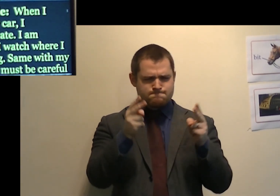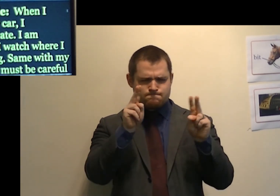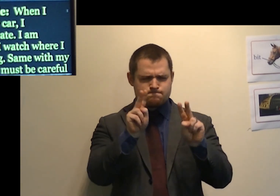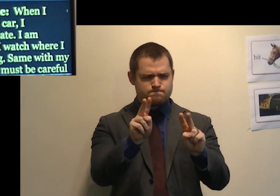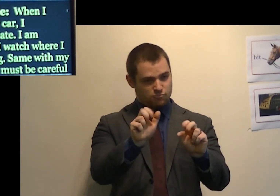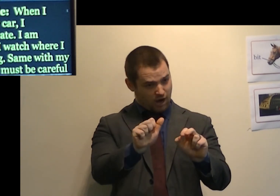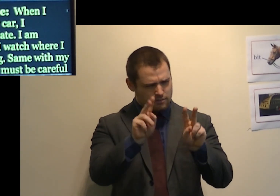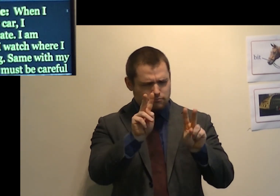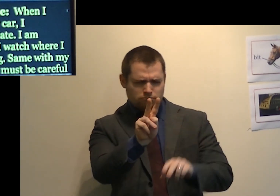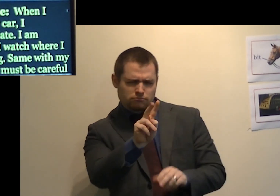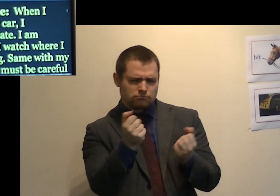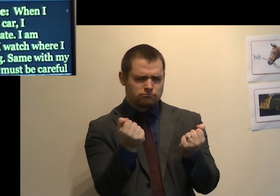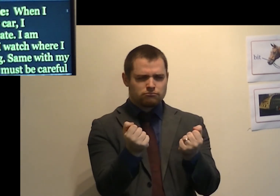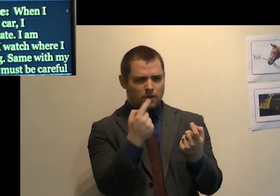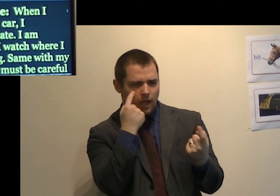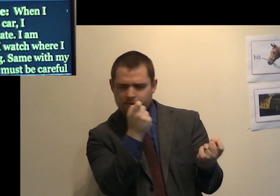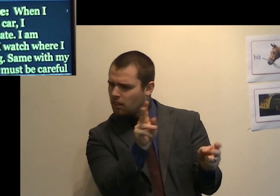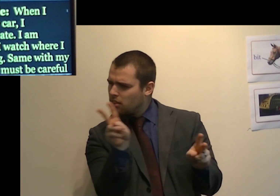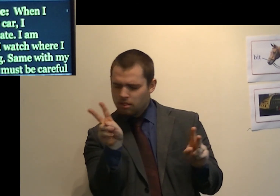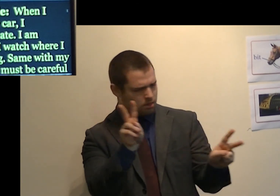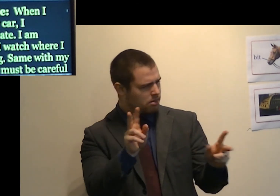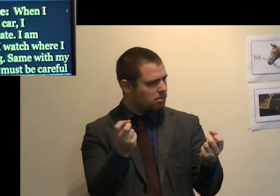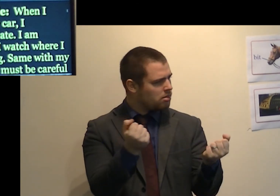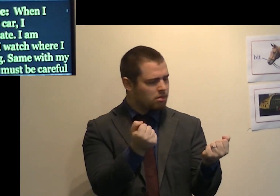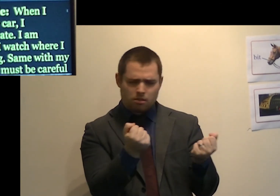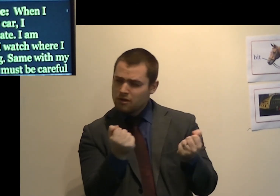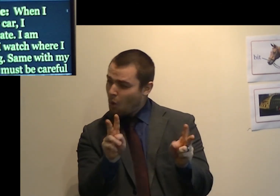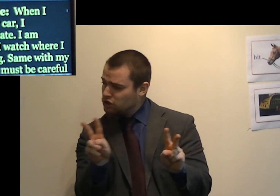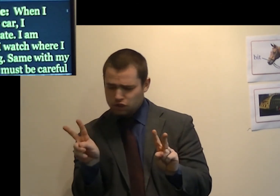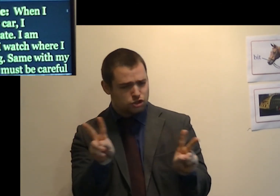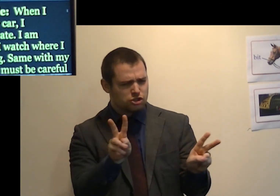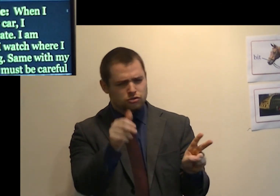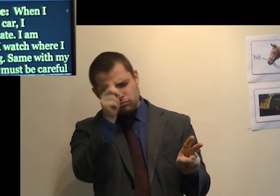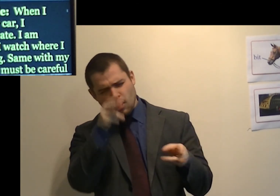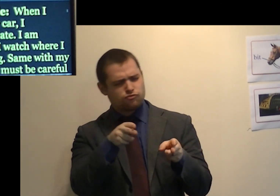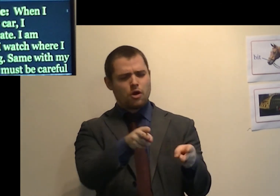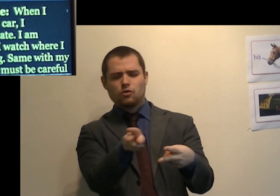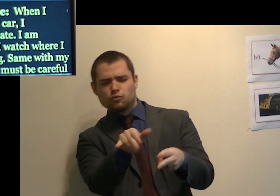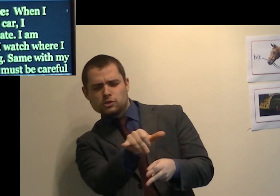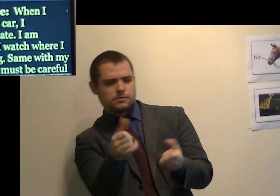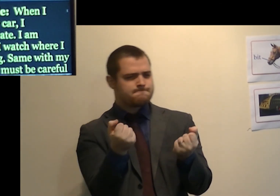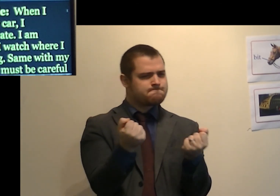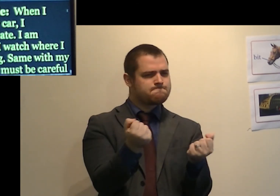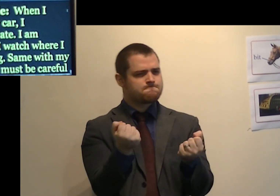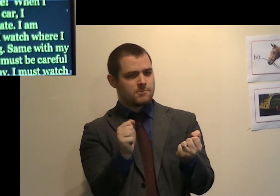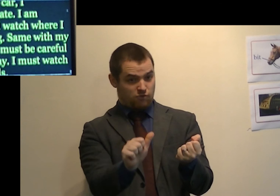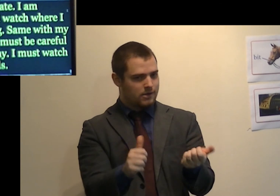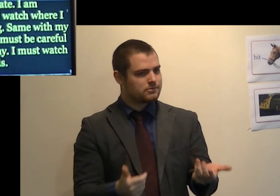I am careful. I watch where I am going. Same with my words.